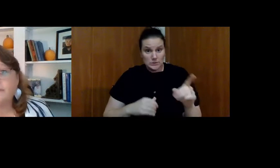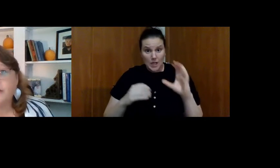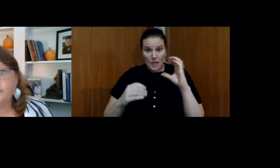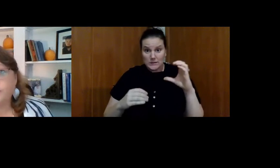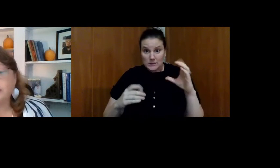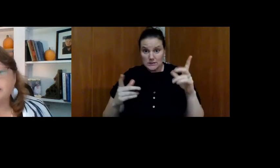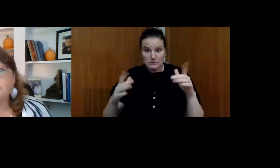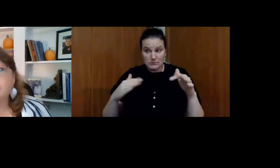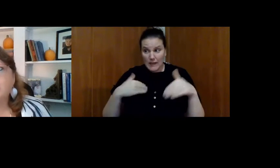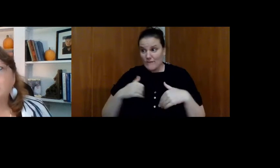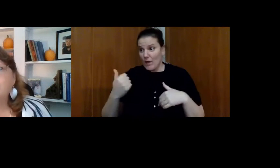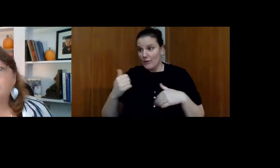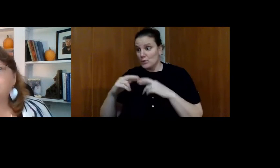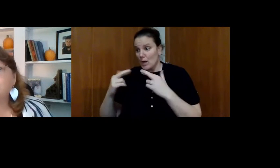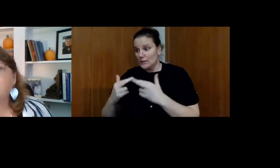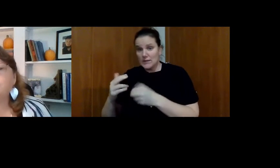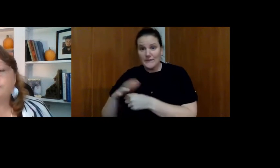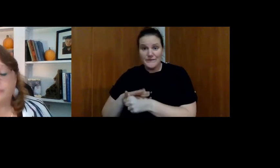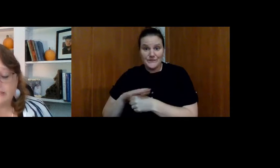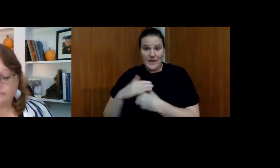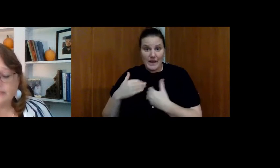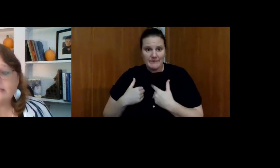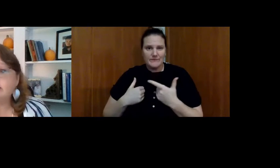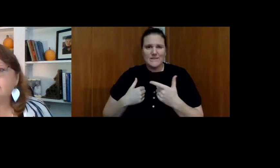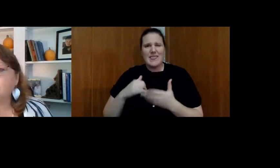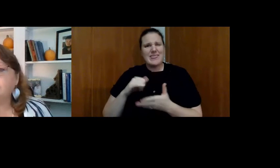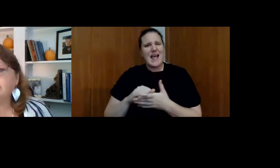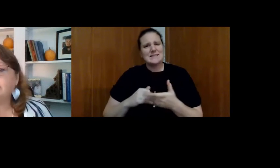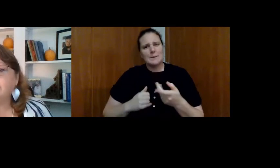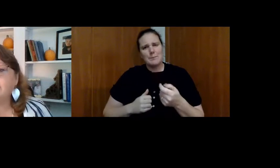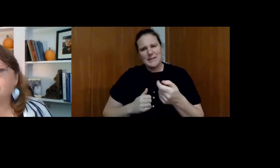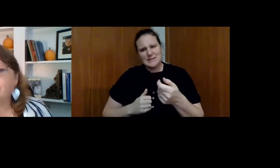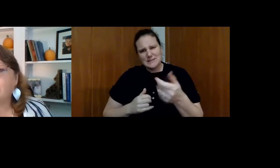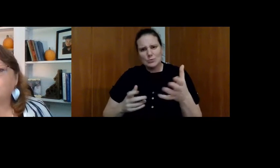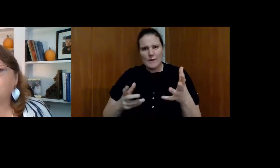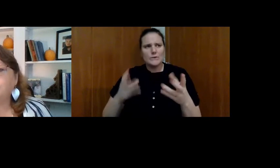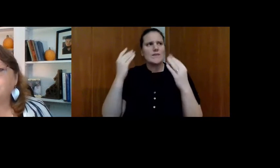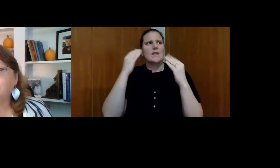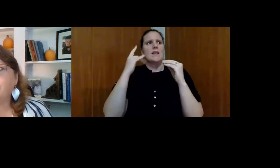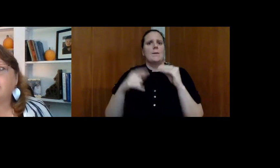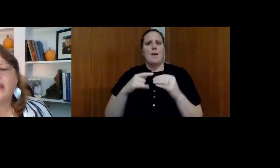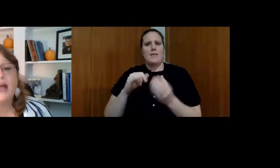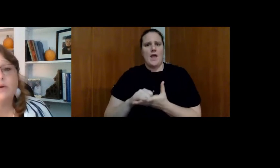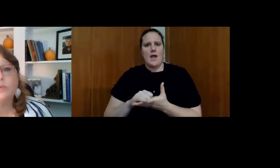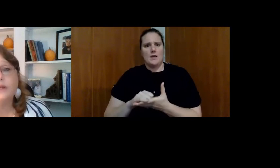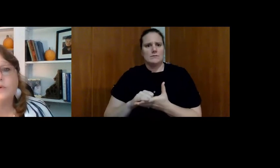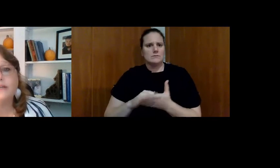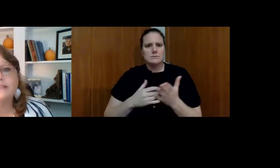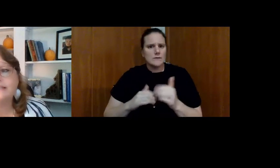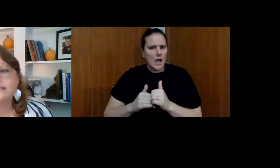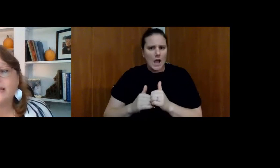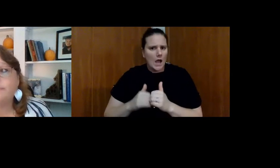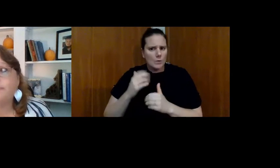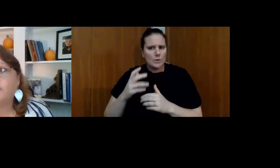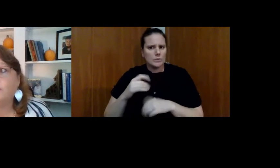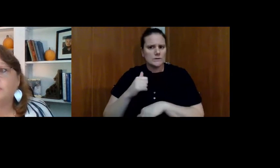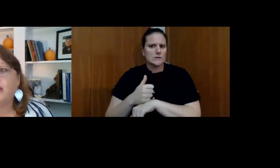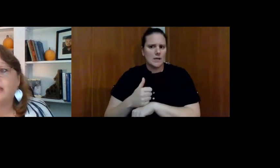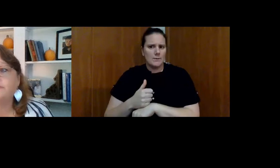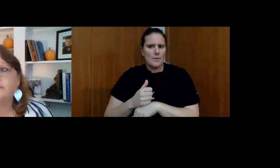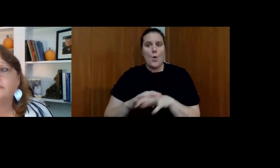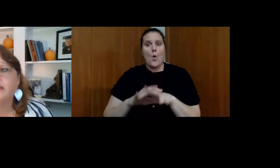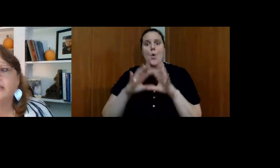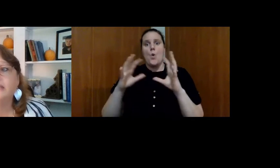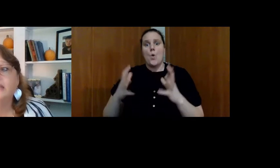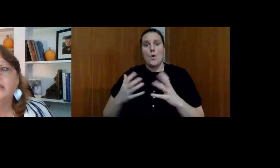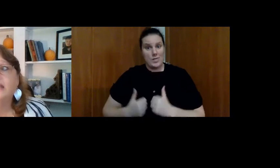or do they have other relatives? Those are all those bits and pieces that we need to think about when we think about how are we going to set up a whole